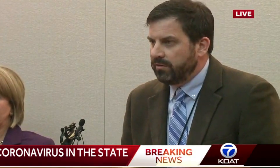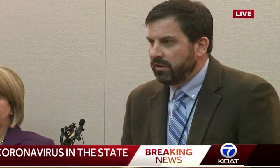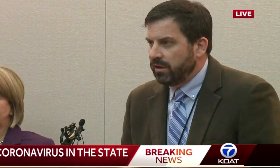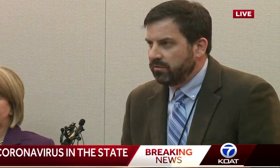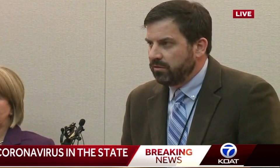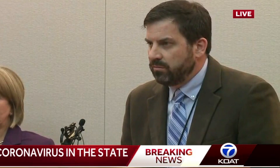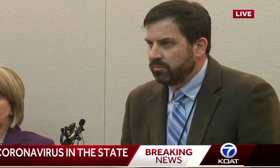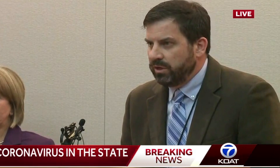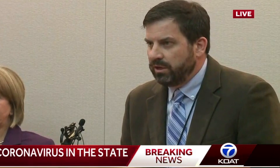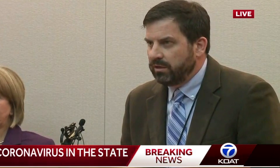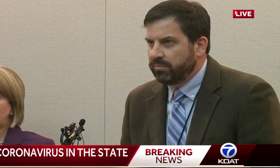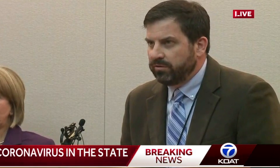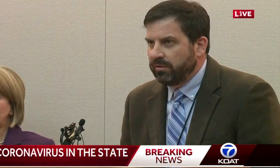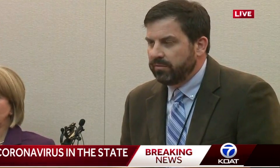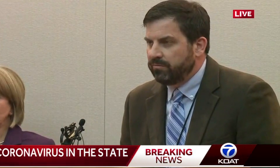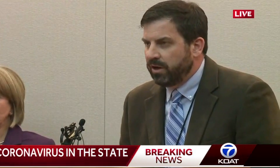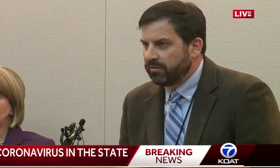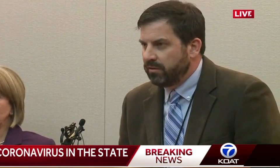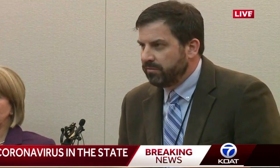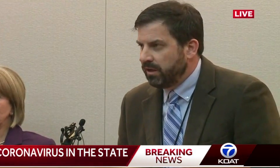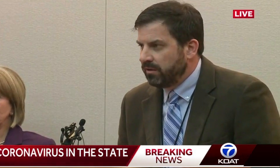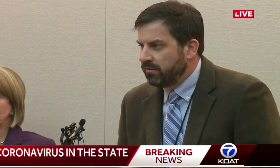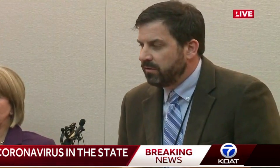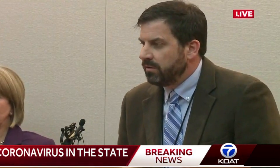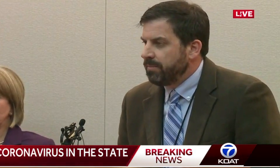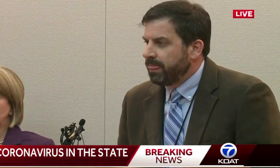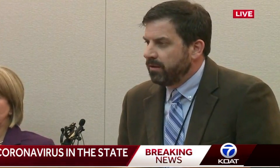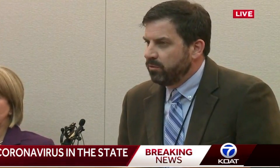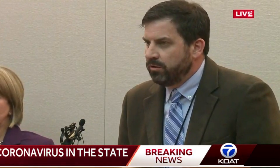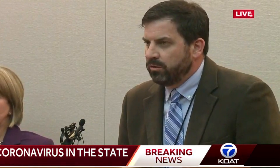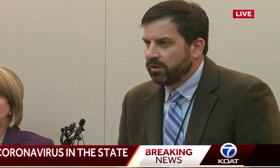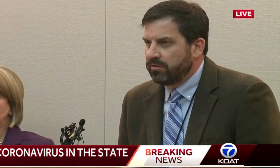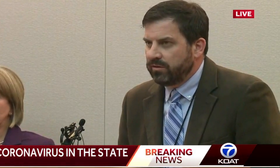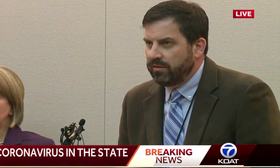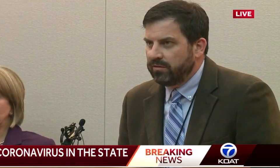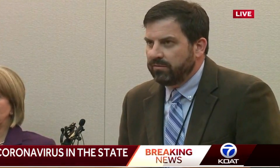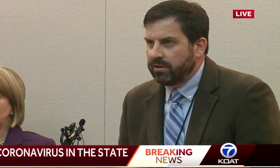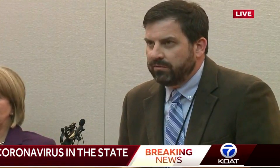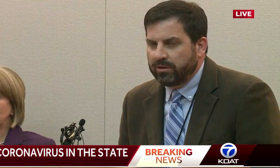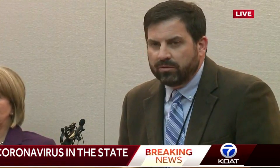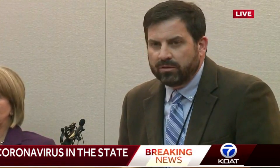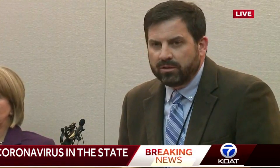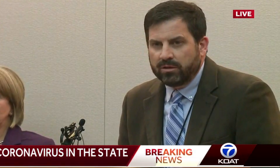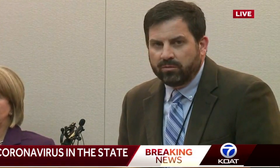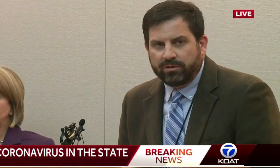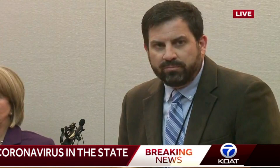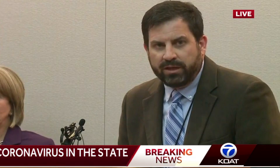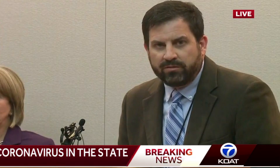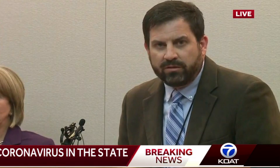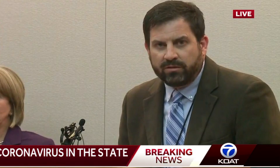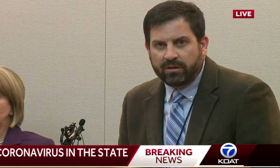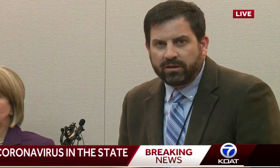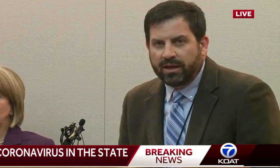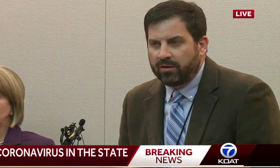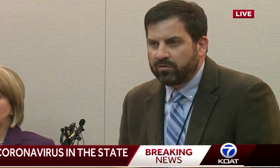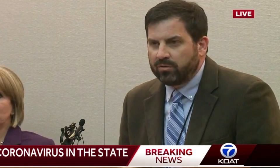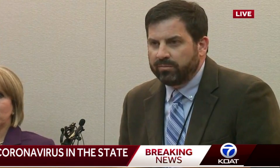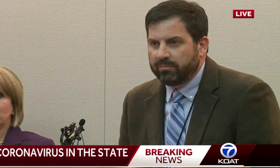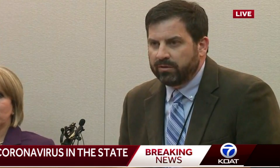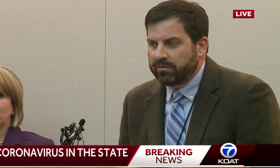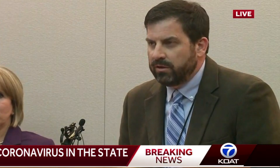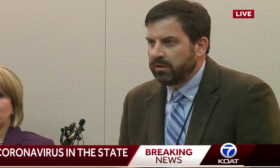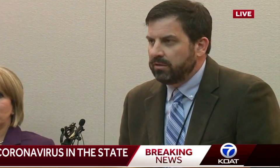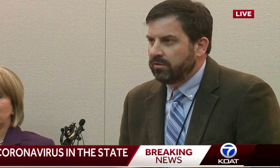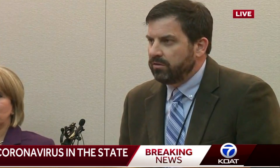during our investigation, when we get a presumptive positive case, we do an extensive interview with the patient and the